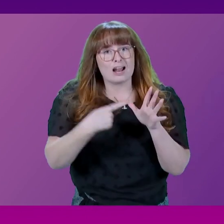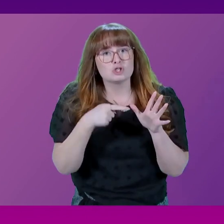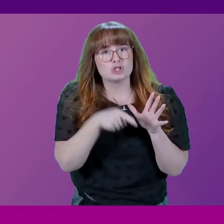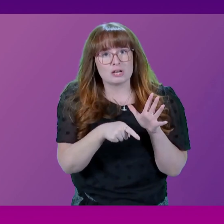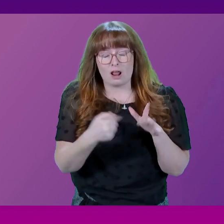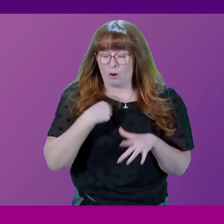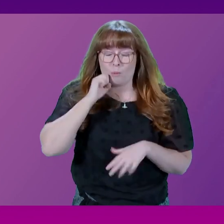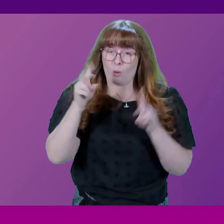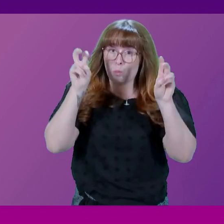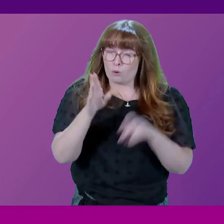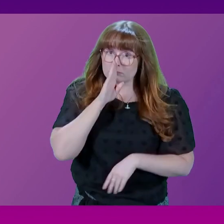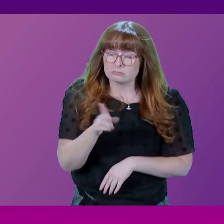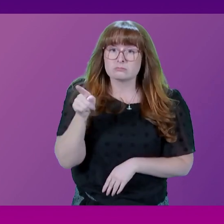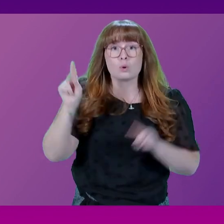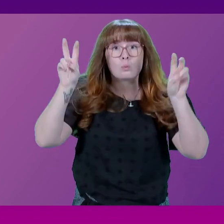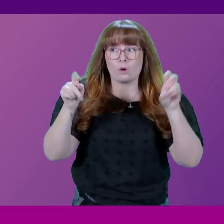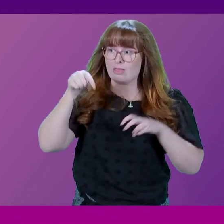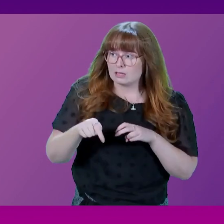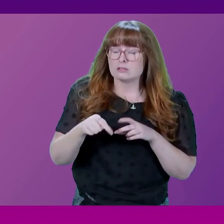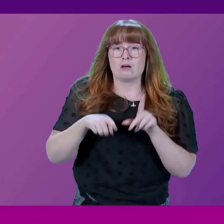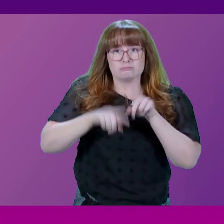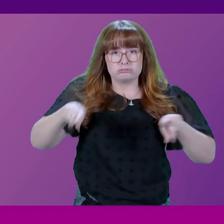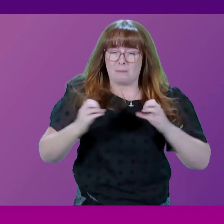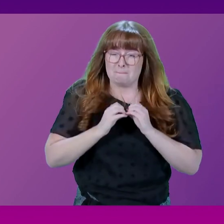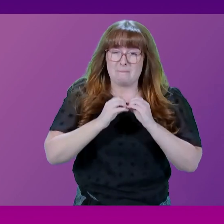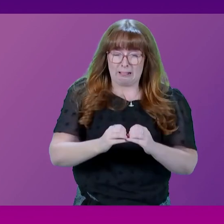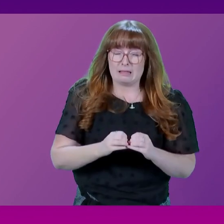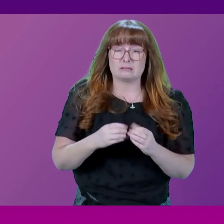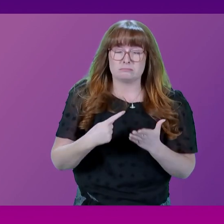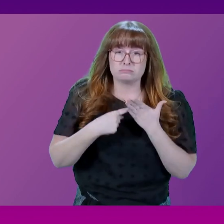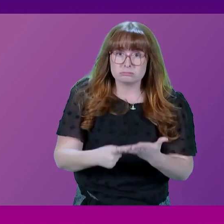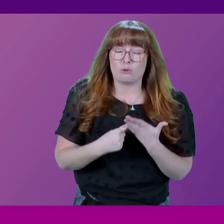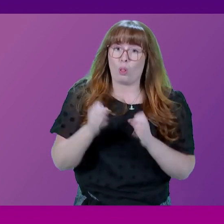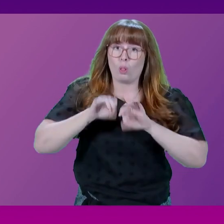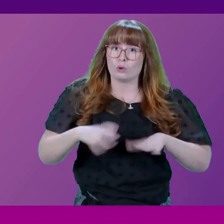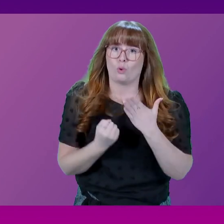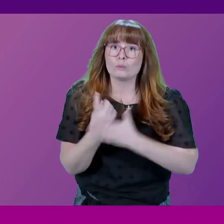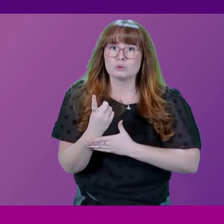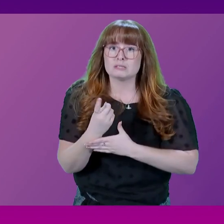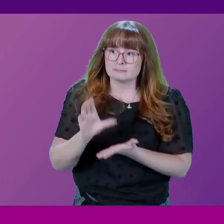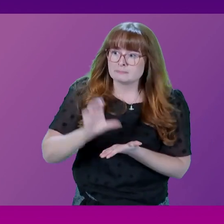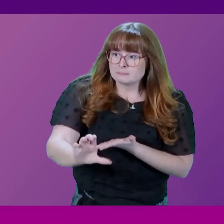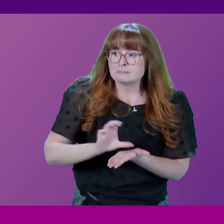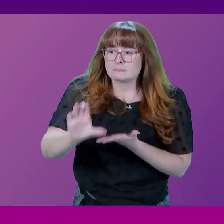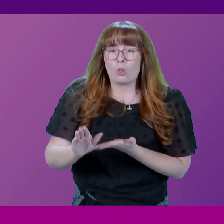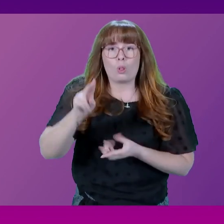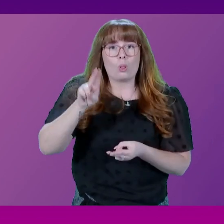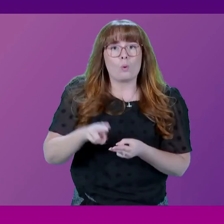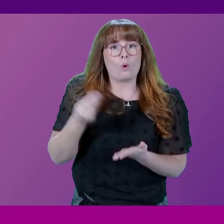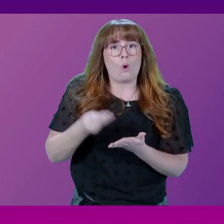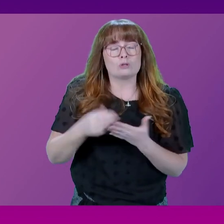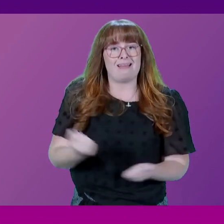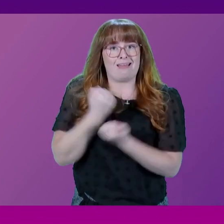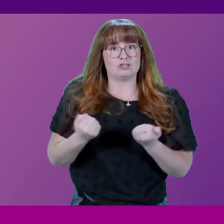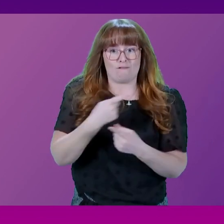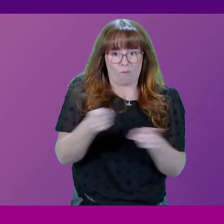who said, and I'll quote directly, this is a multi-billion pound lost opportunity to deliver low-cost energy for consumers